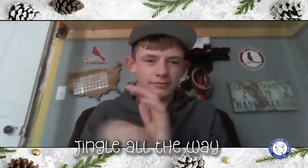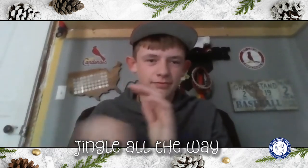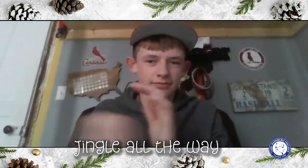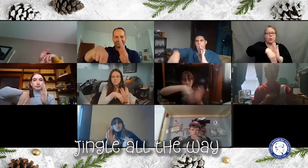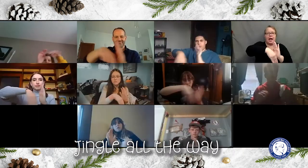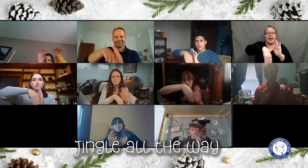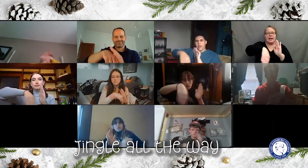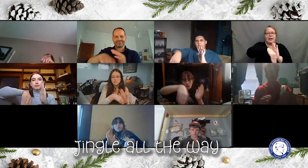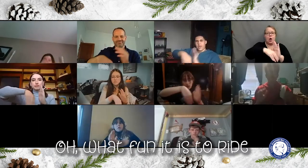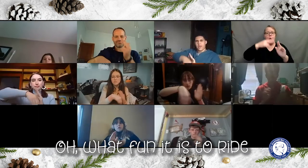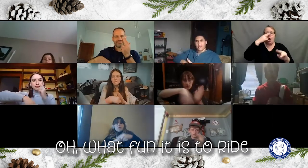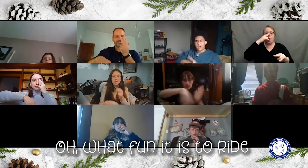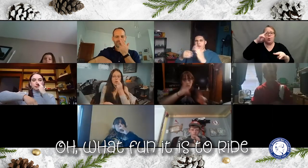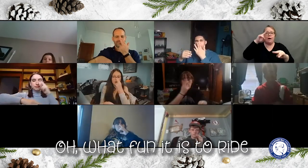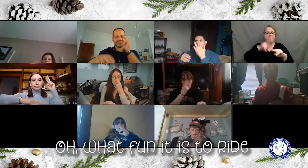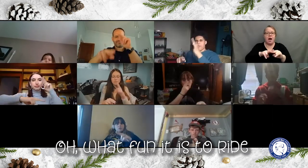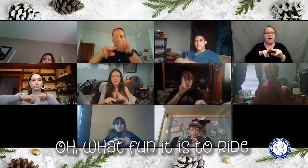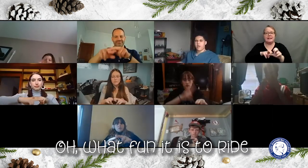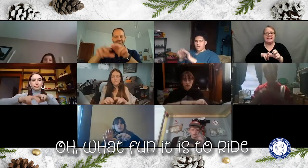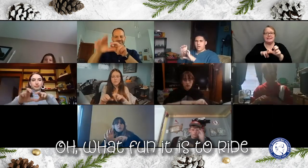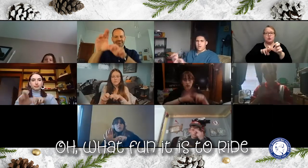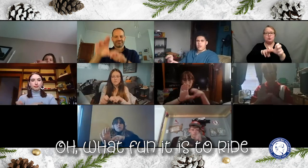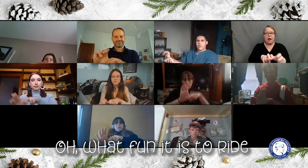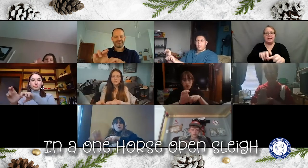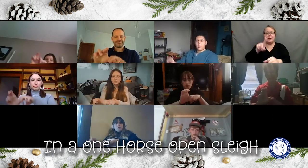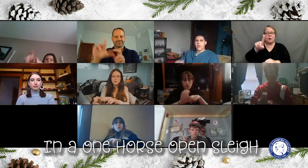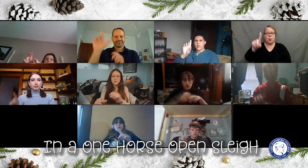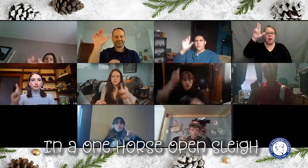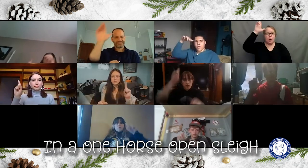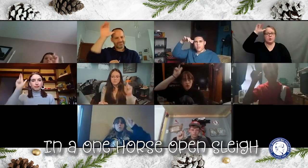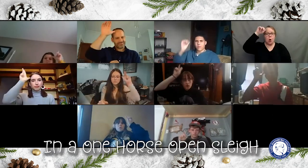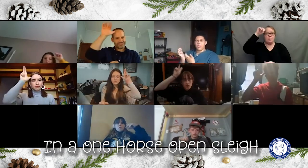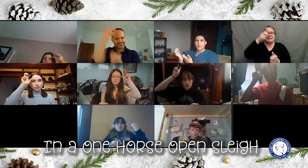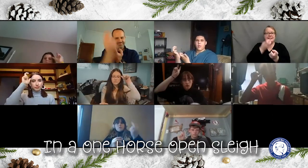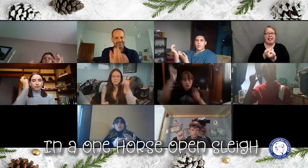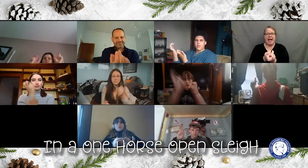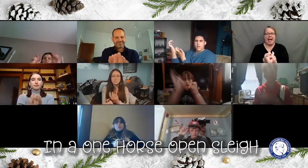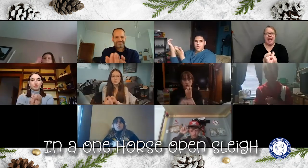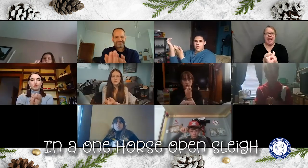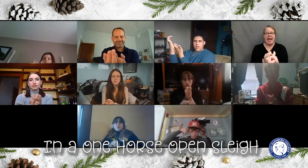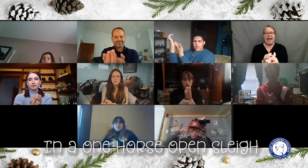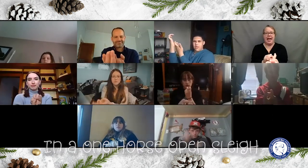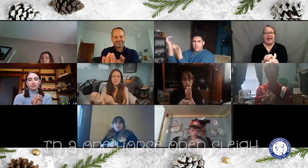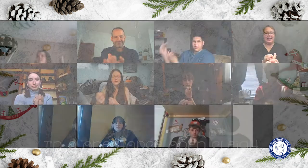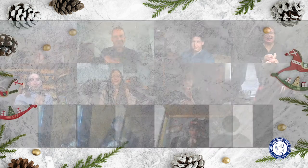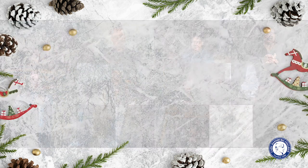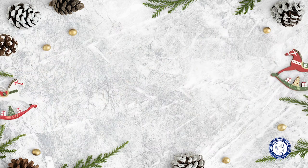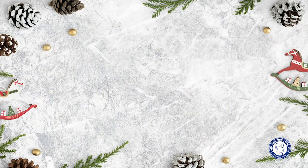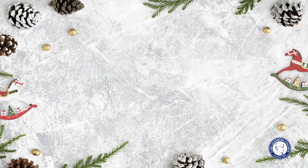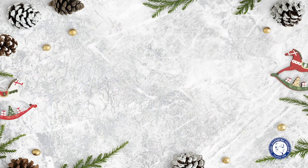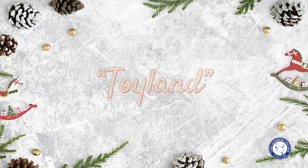jingle all the way. Oh, what fun it is to ride in a one-horse open sleigh.